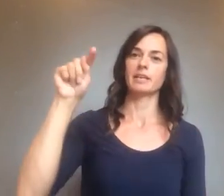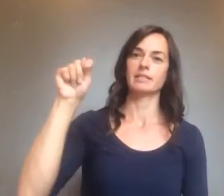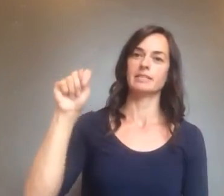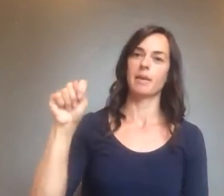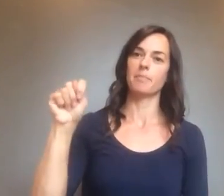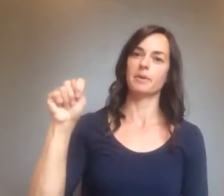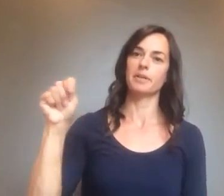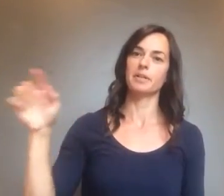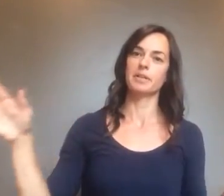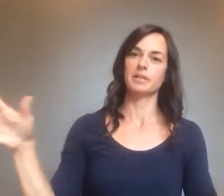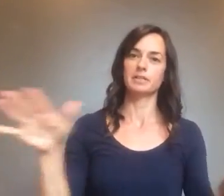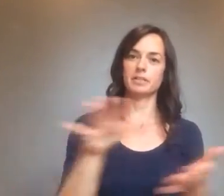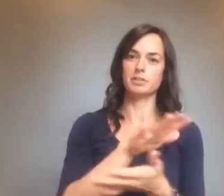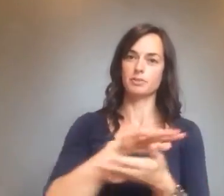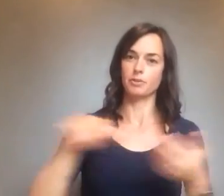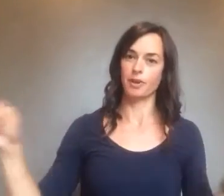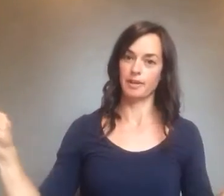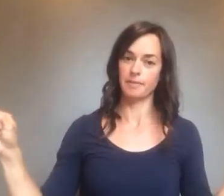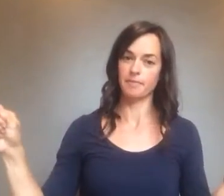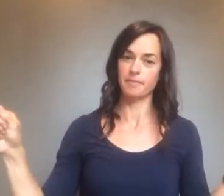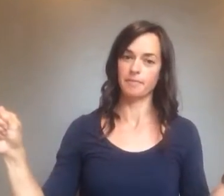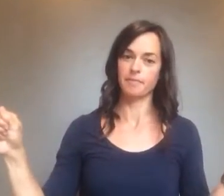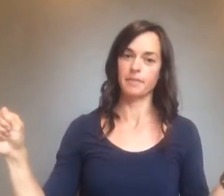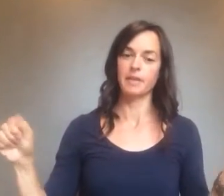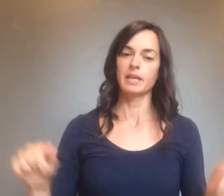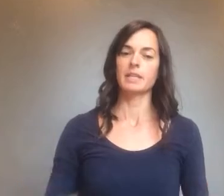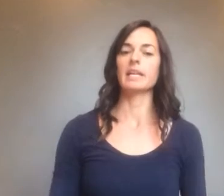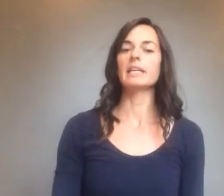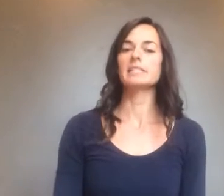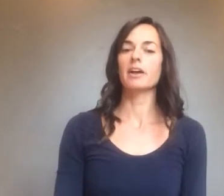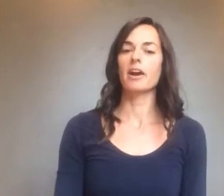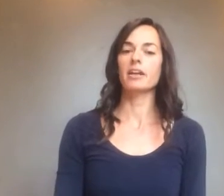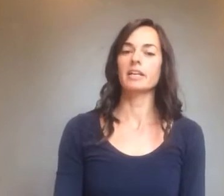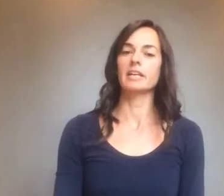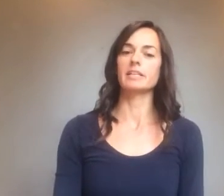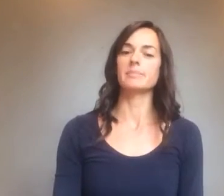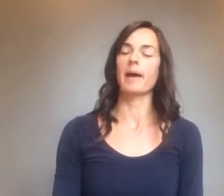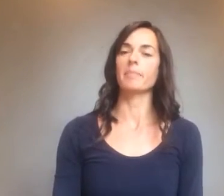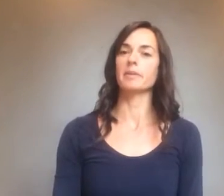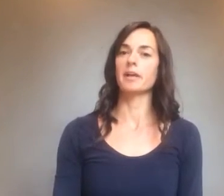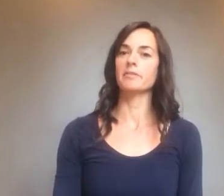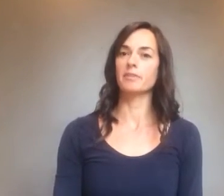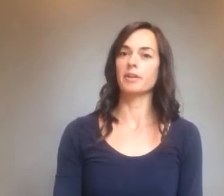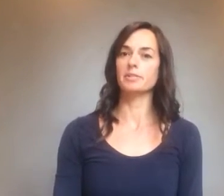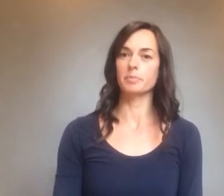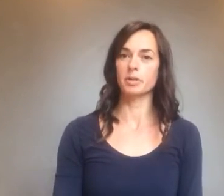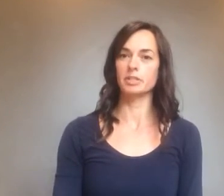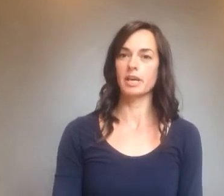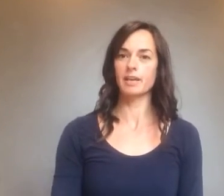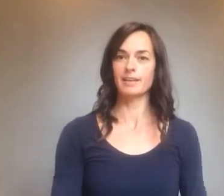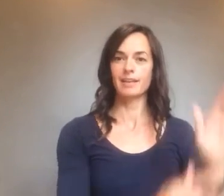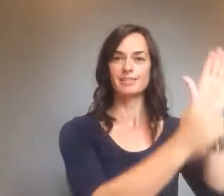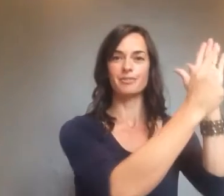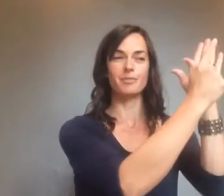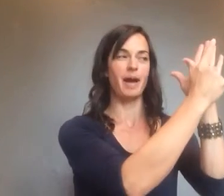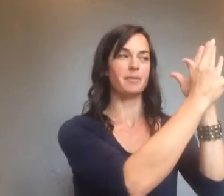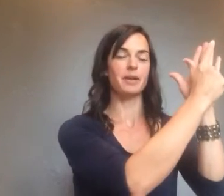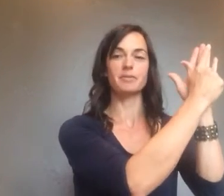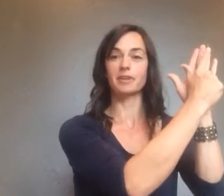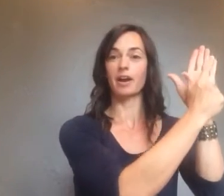temple destroyed. The next card is Babylon falls to Persia. So for Babylon, we've